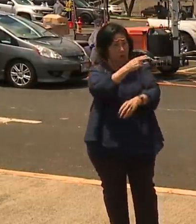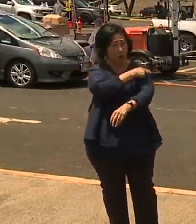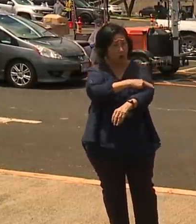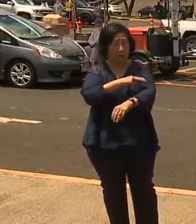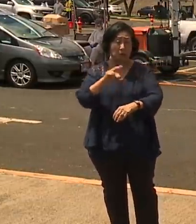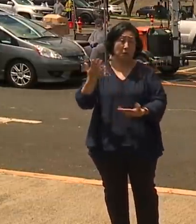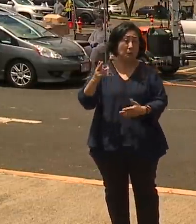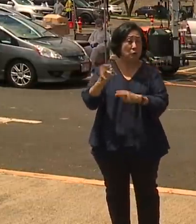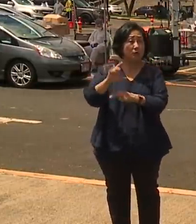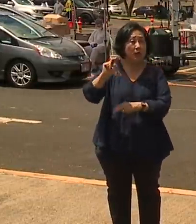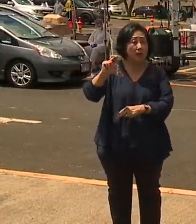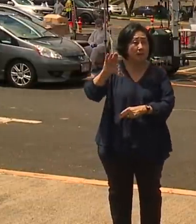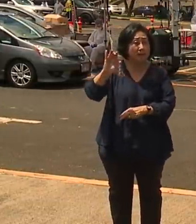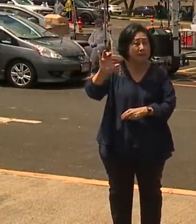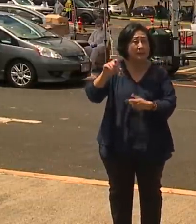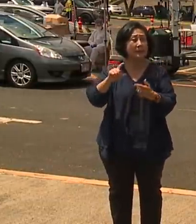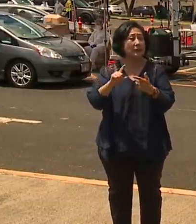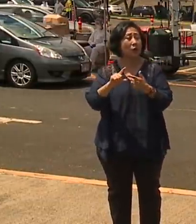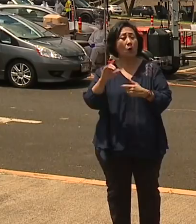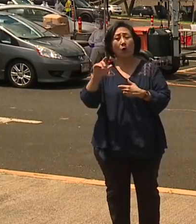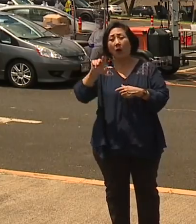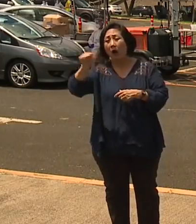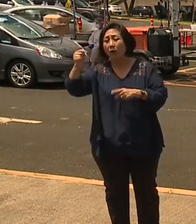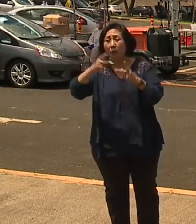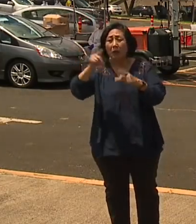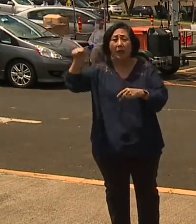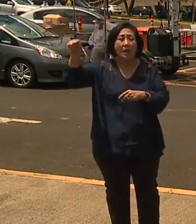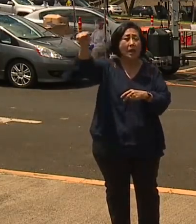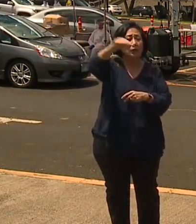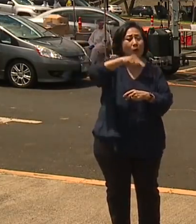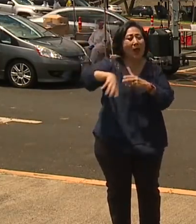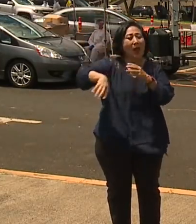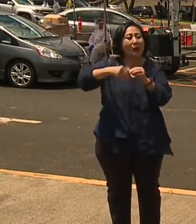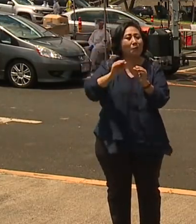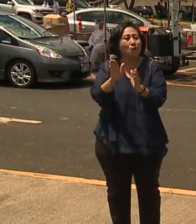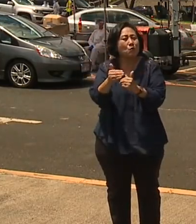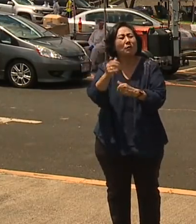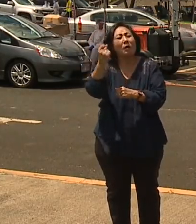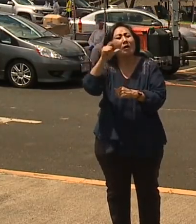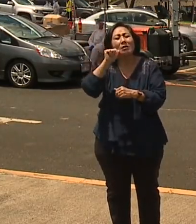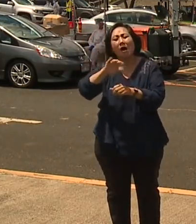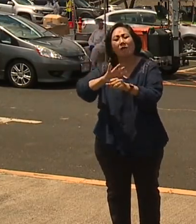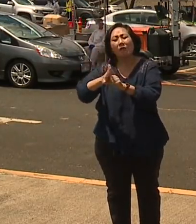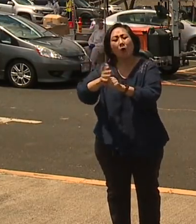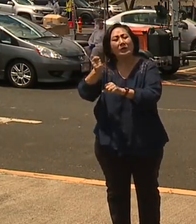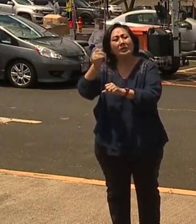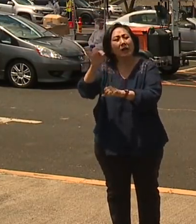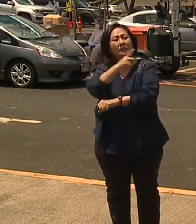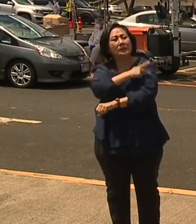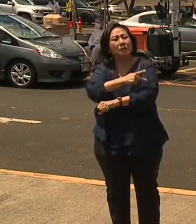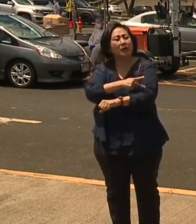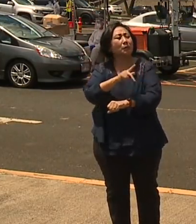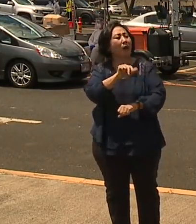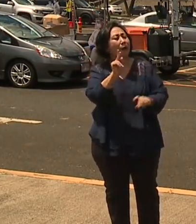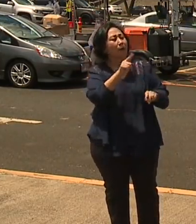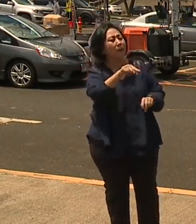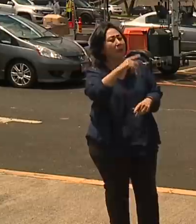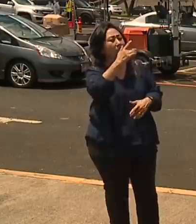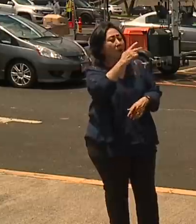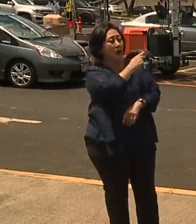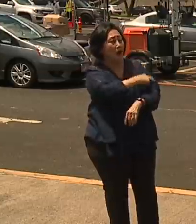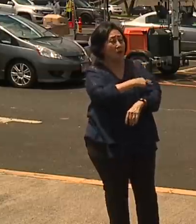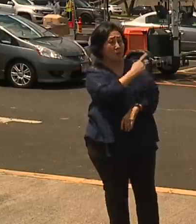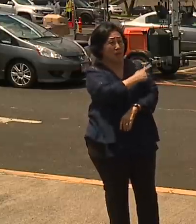Blaisdell Arena or the Exhibition Hall as a place to add additional capacity, not so much for COVID-19, but other people in the hospital that could be